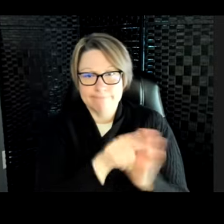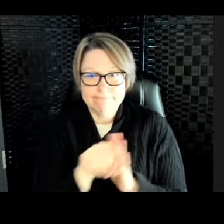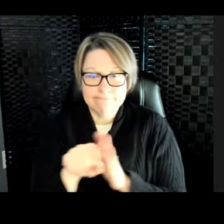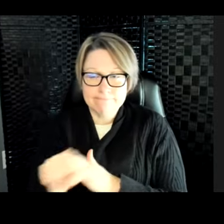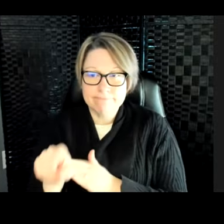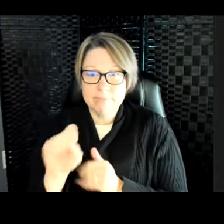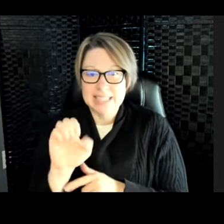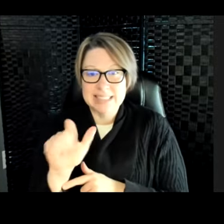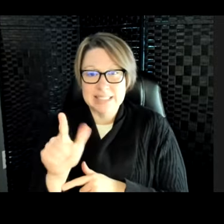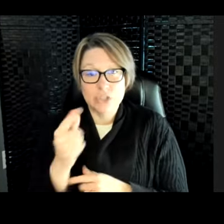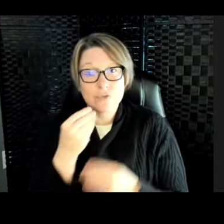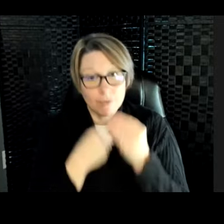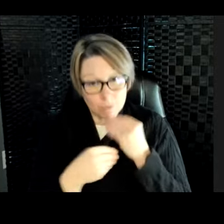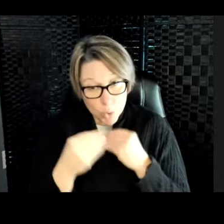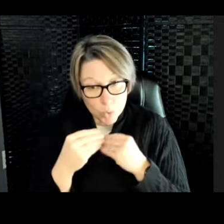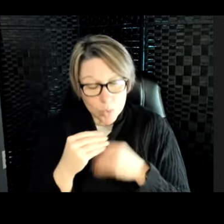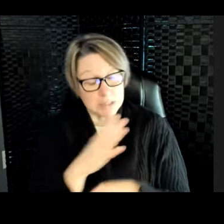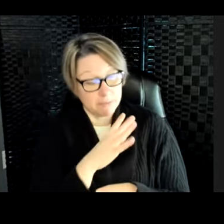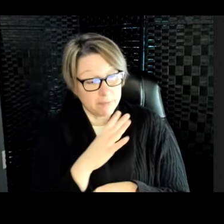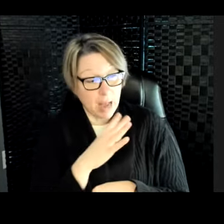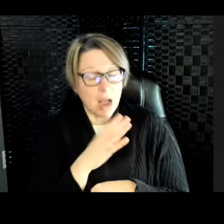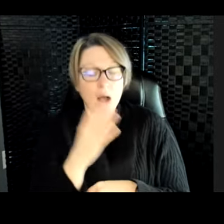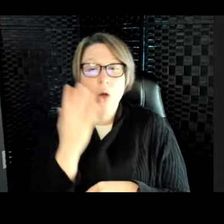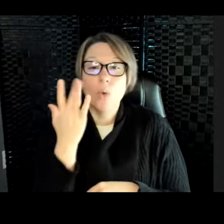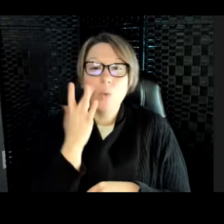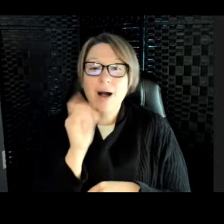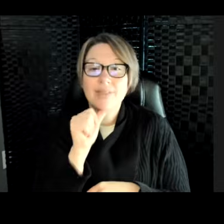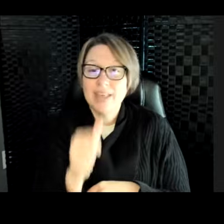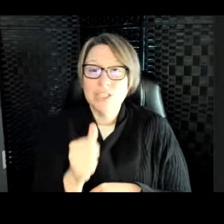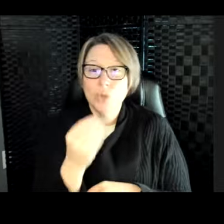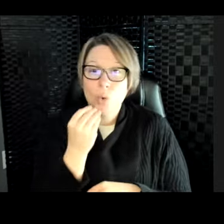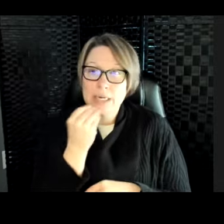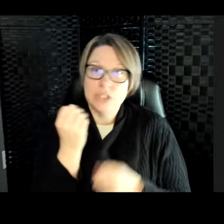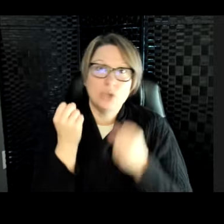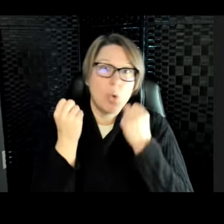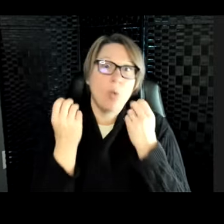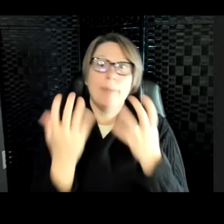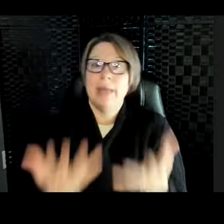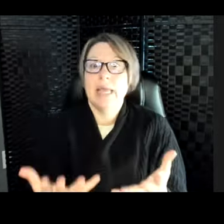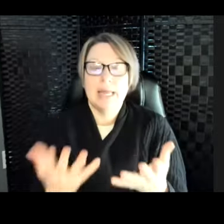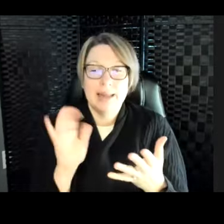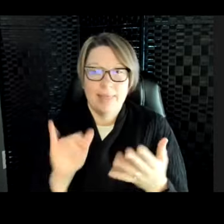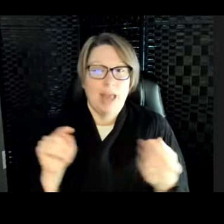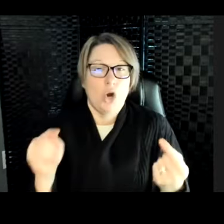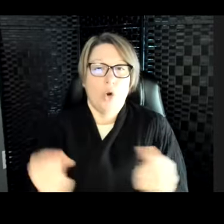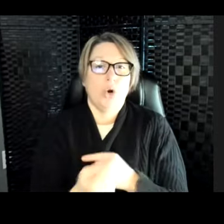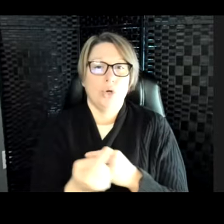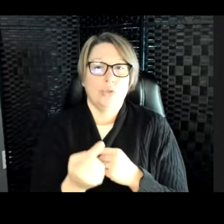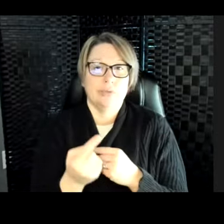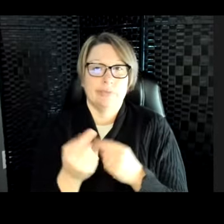is okay, because they don't eat so many seals that it hurts the overall species.